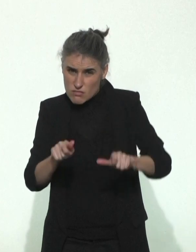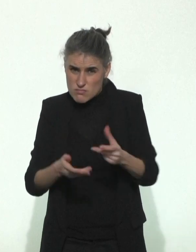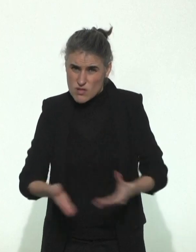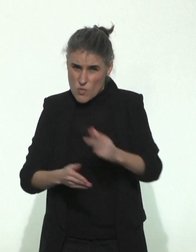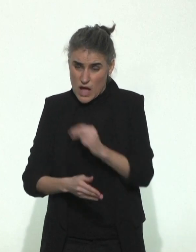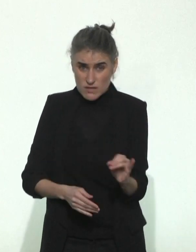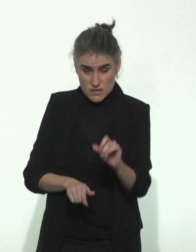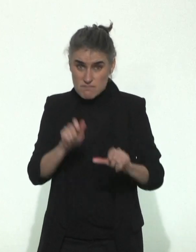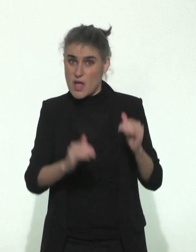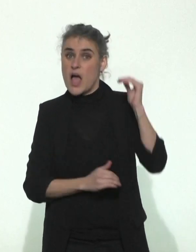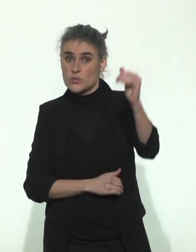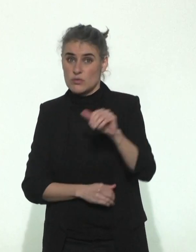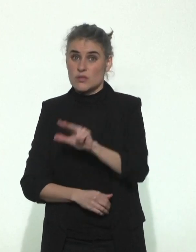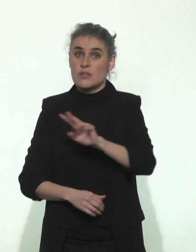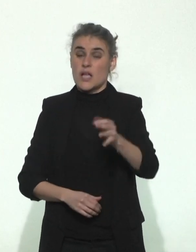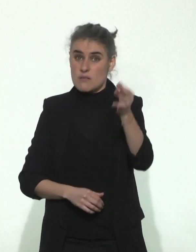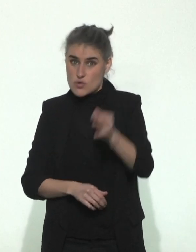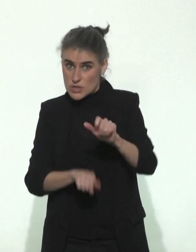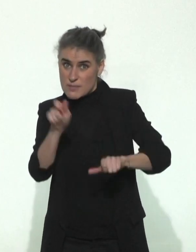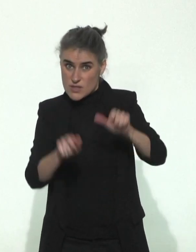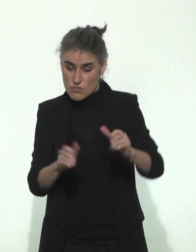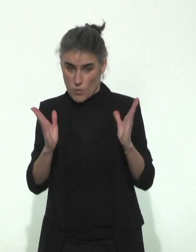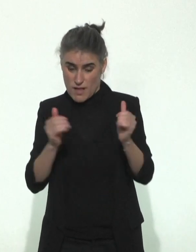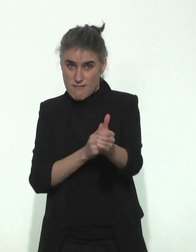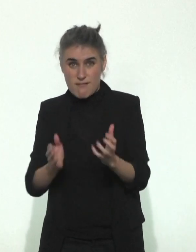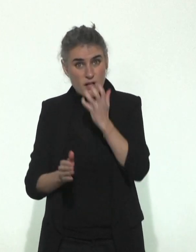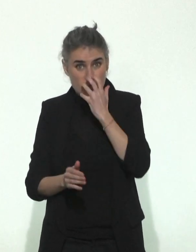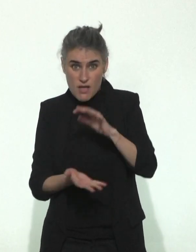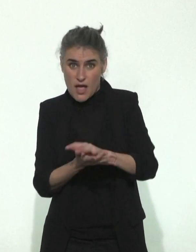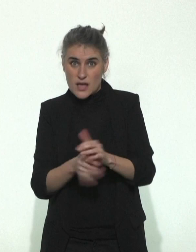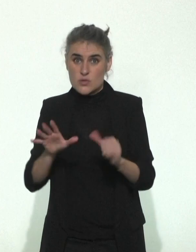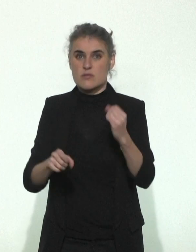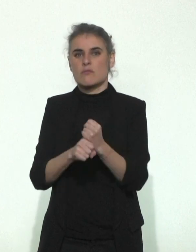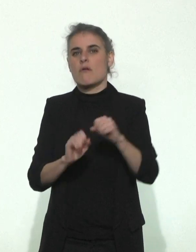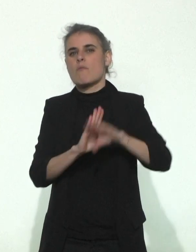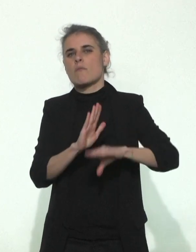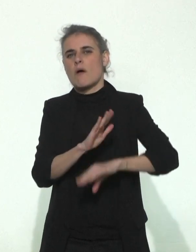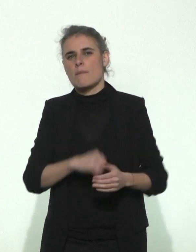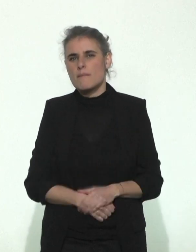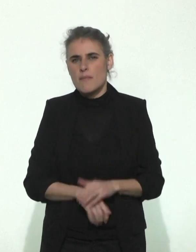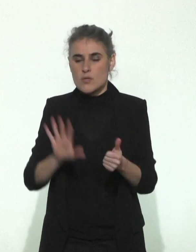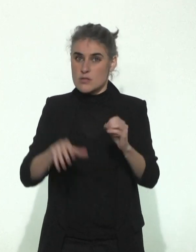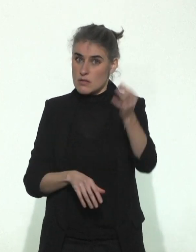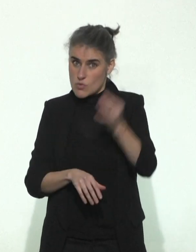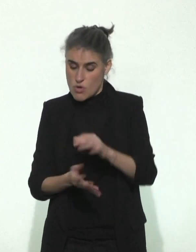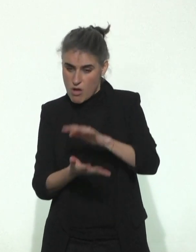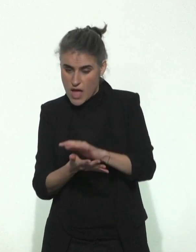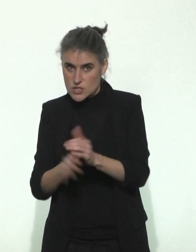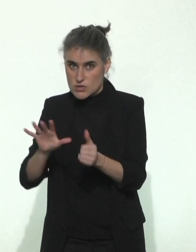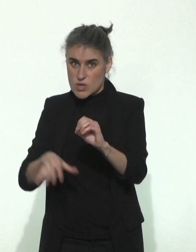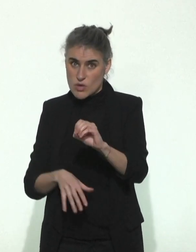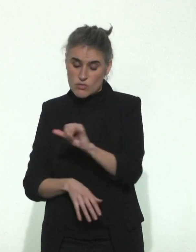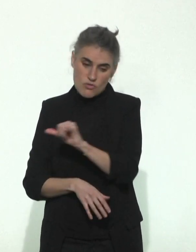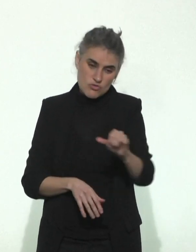34% of them are under the age of 60. 60% are between 60 and 80 years